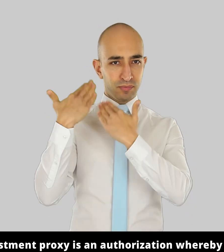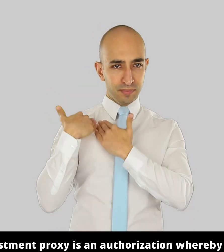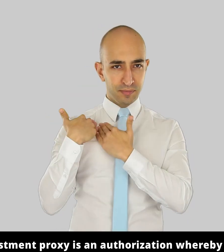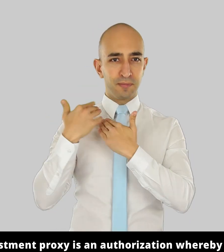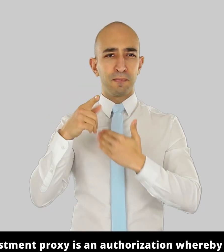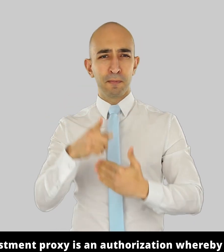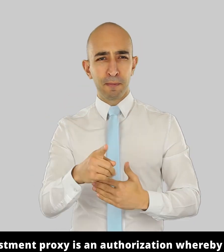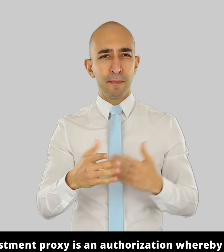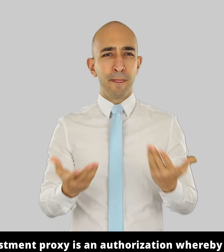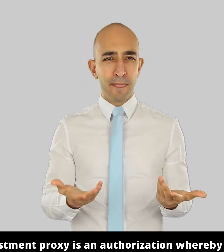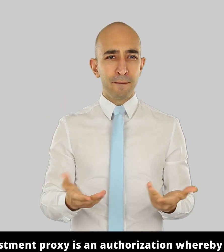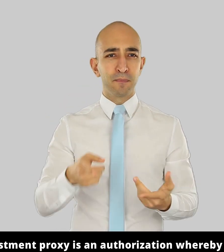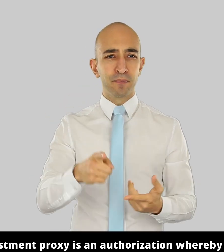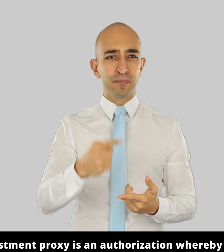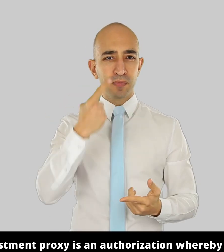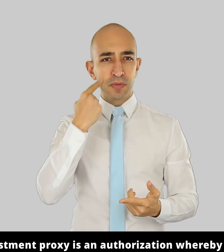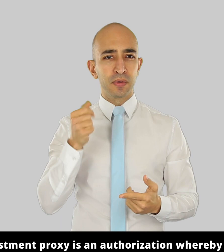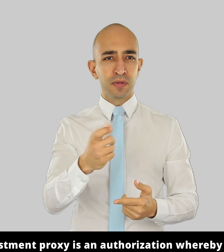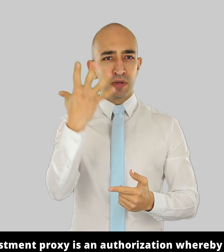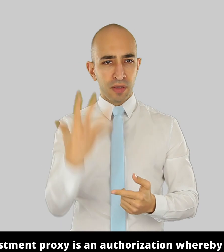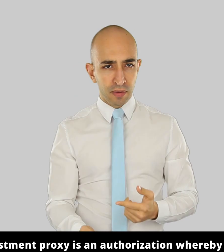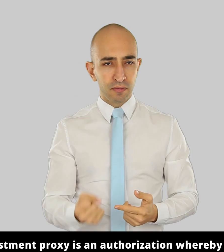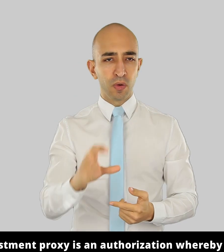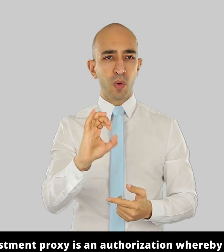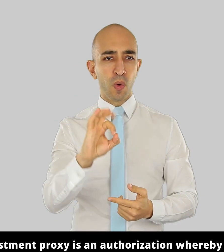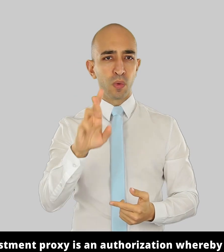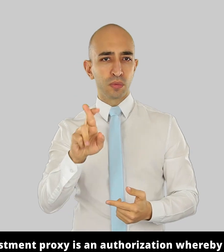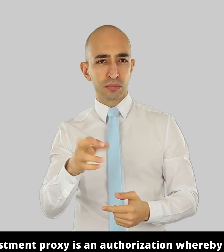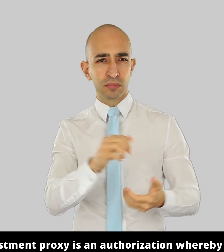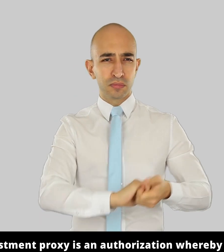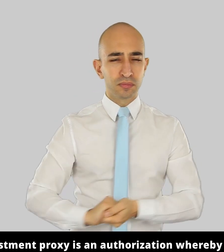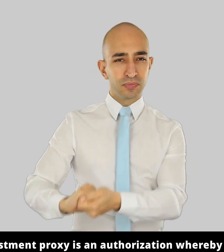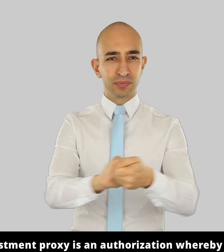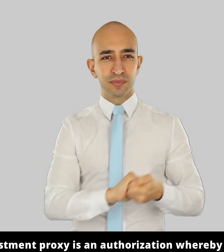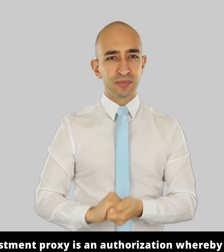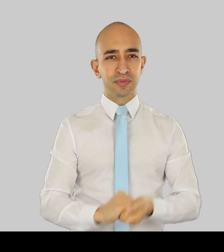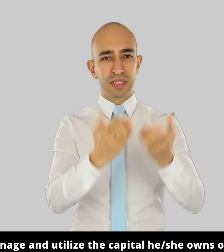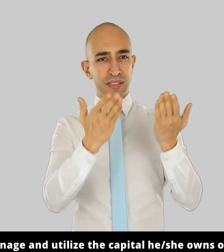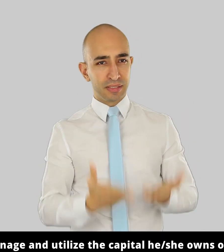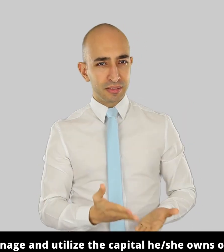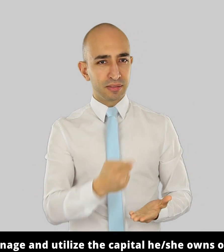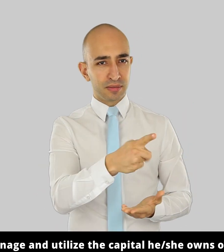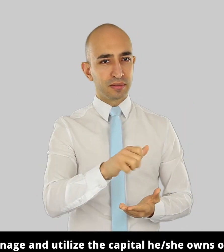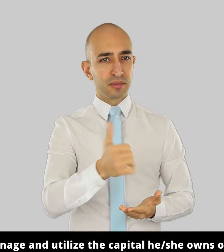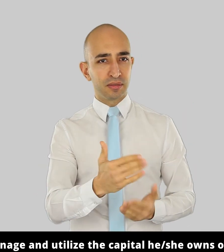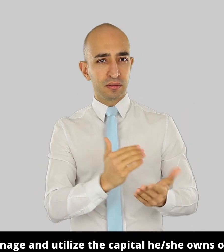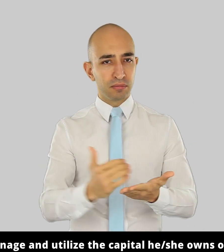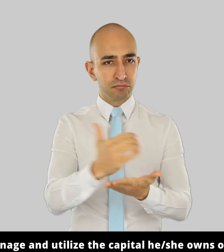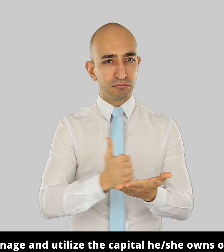whereby a natural or legal person authorizes another person to manage and utilize the